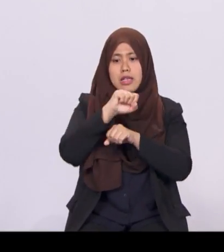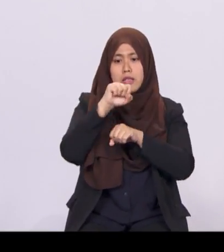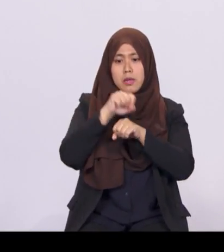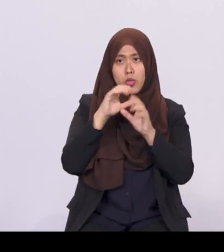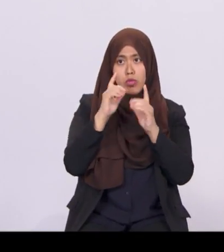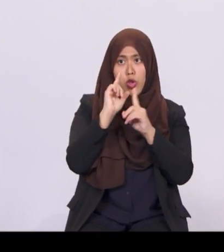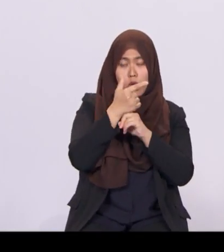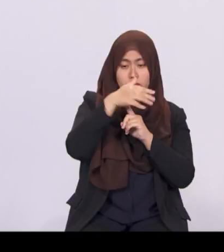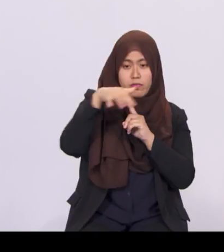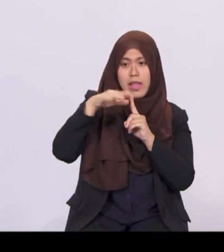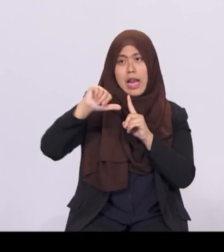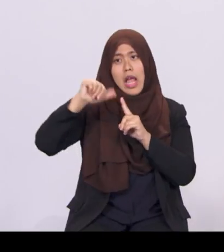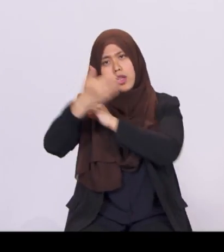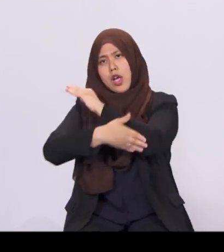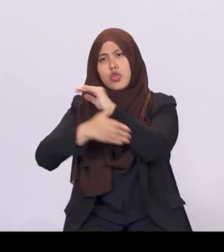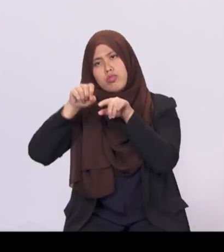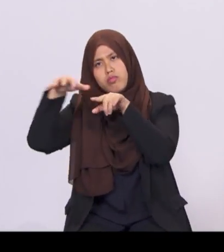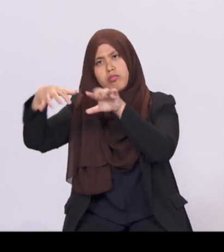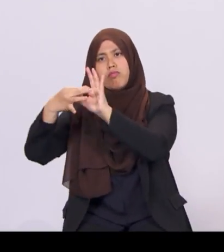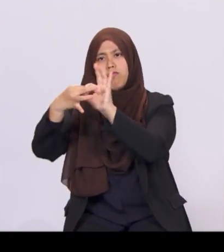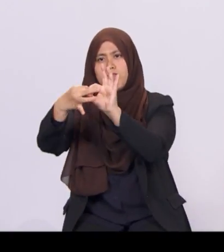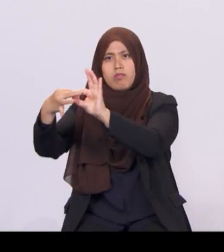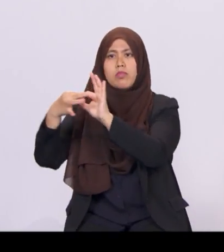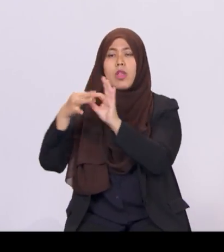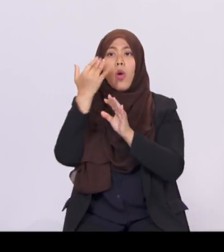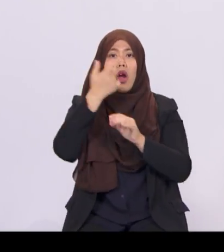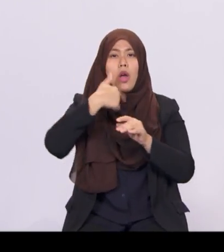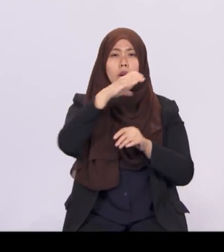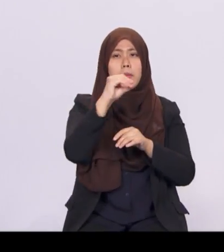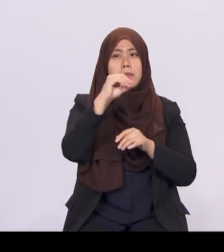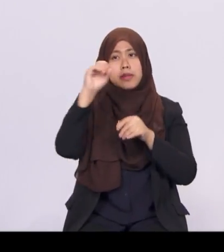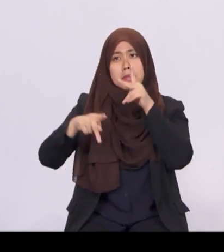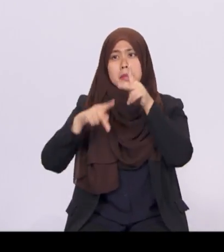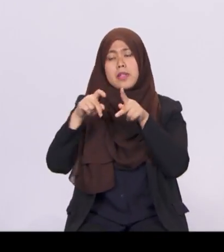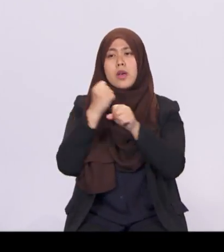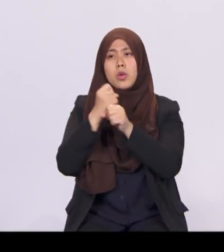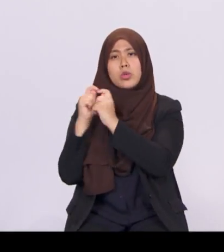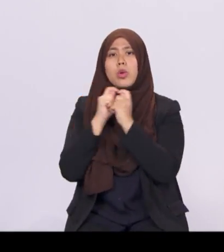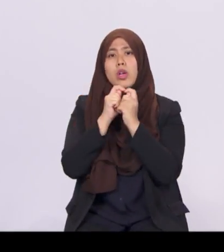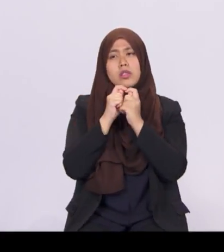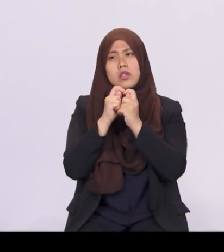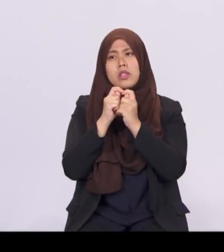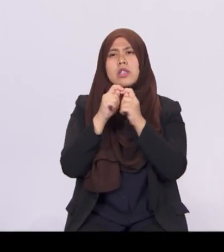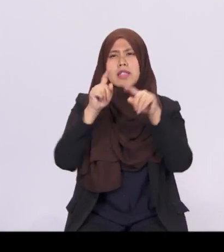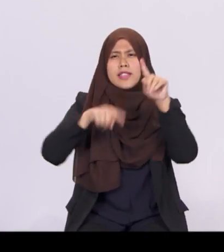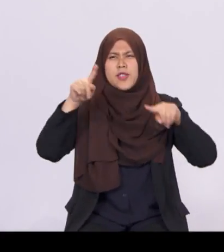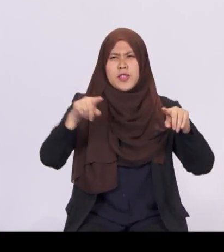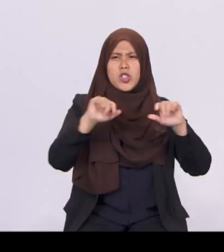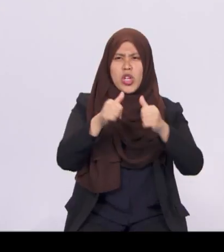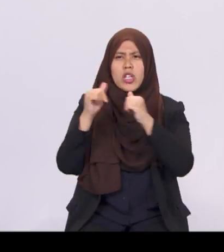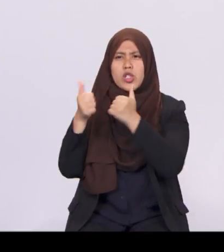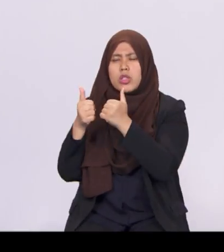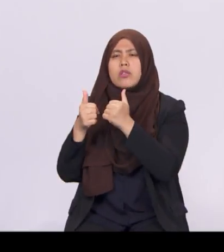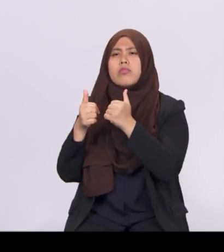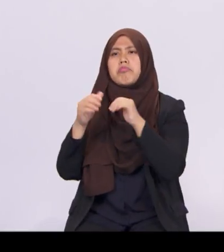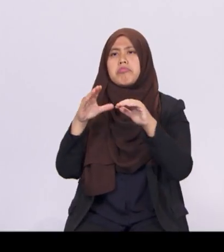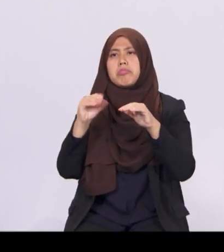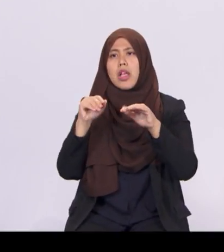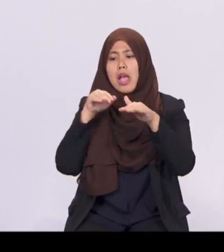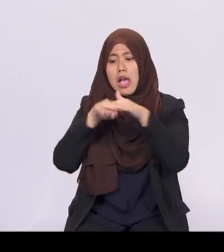so that our firms and people can work together to address common challenges and access new opportunities in